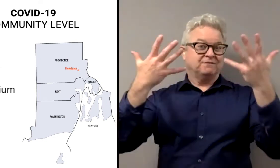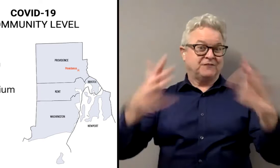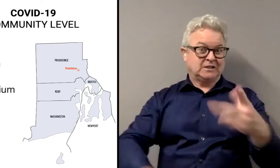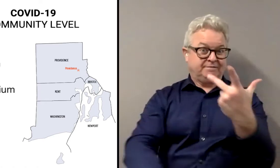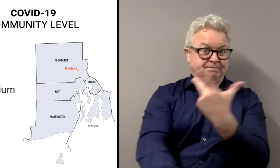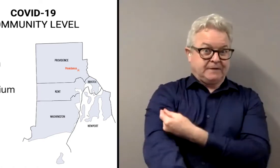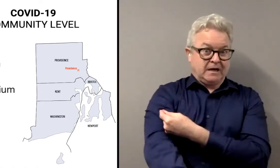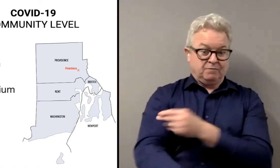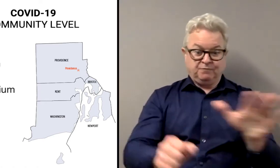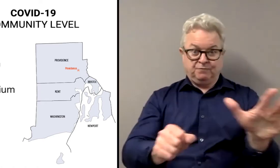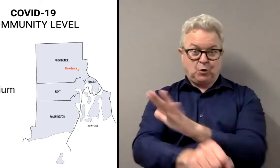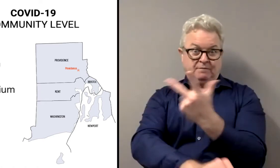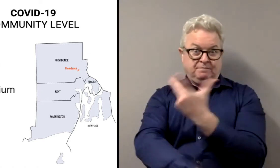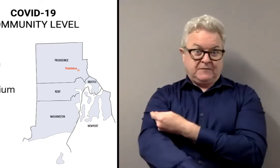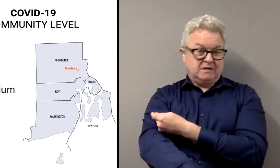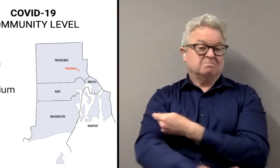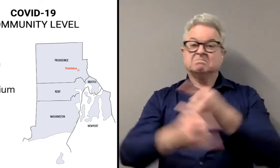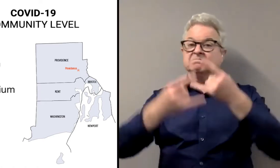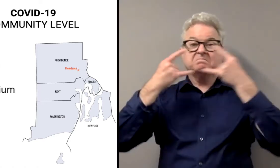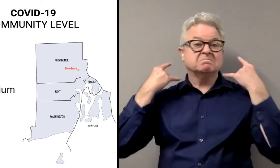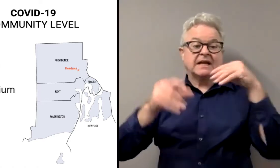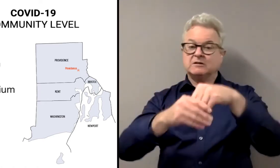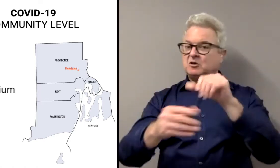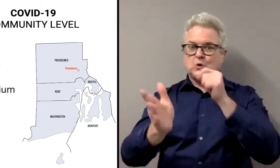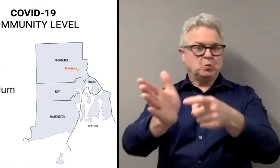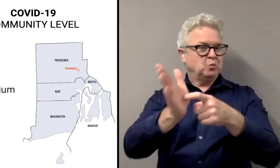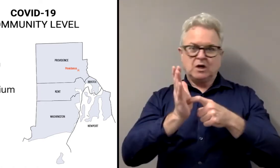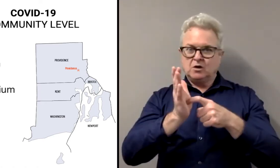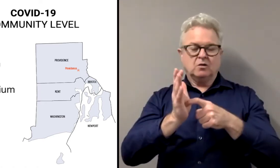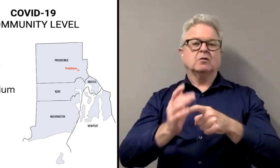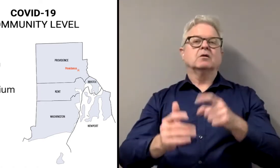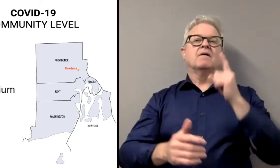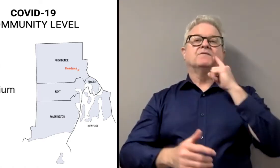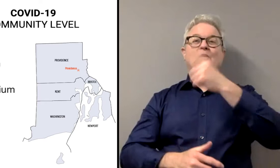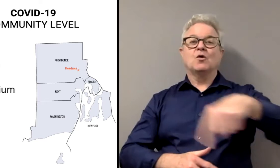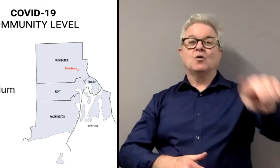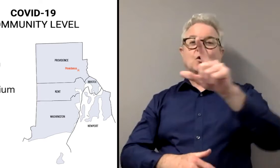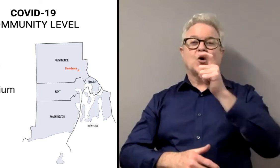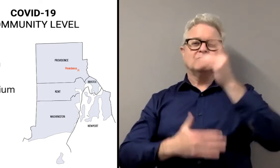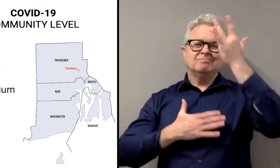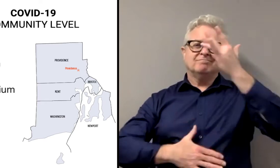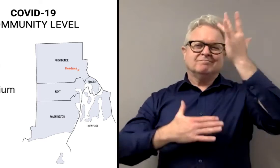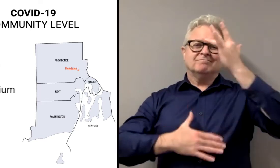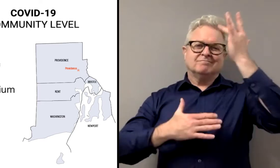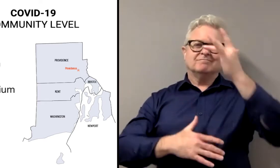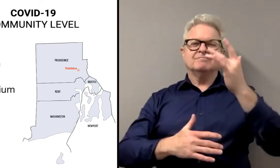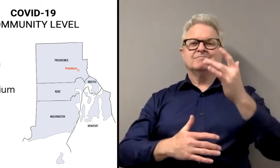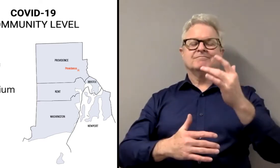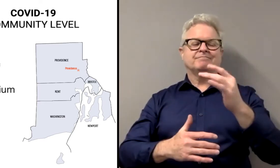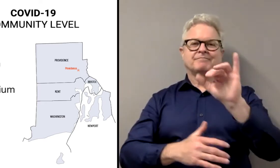basically means that those who are vaccinated, fully vaccinated, they are not required to wear a mask indoors. And those who